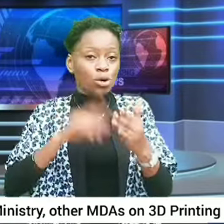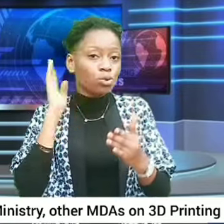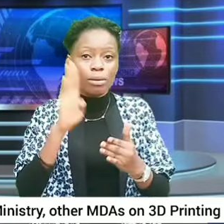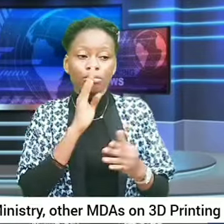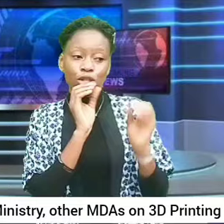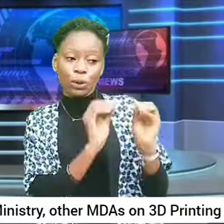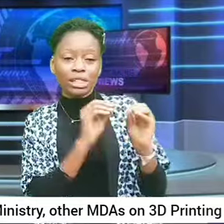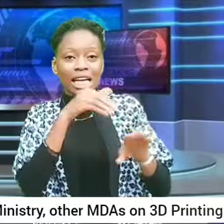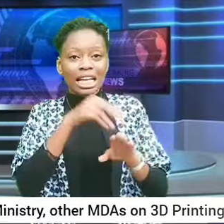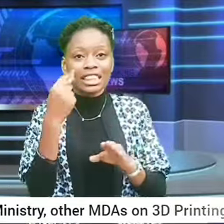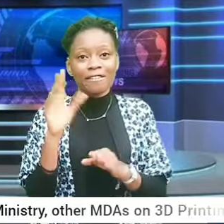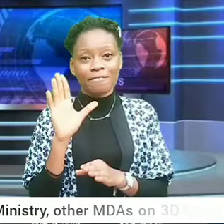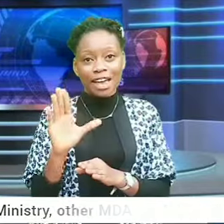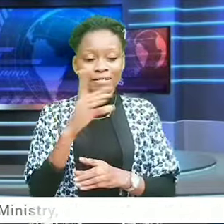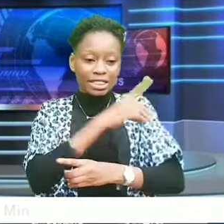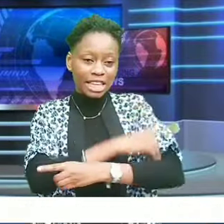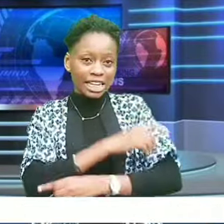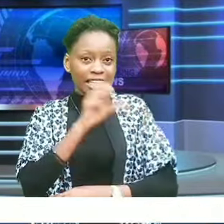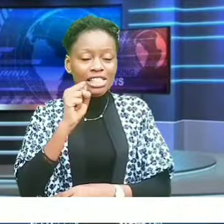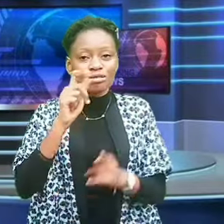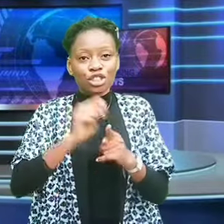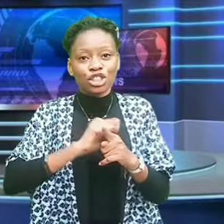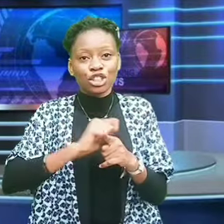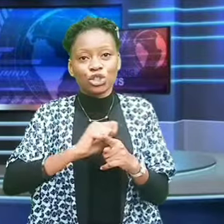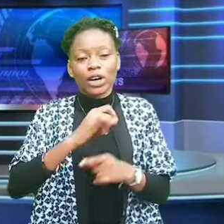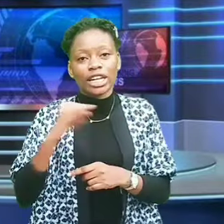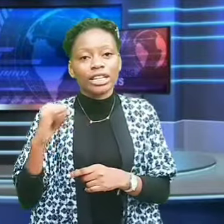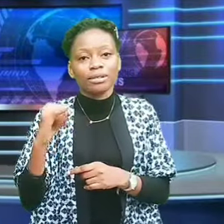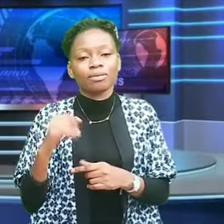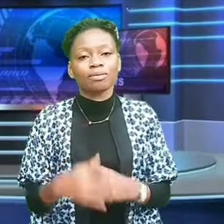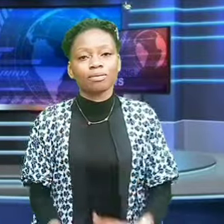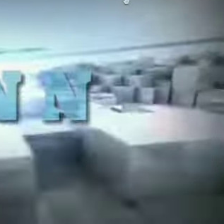five-day training. you.